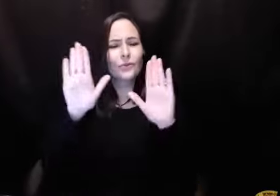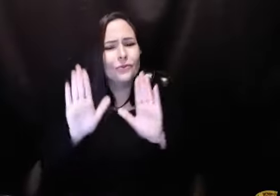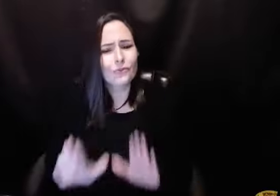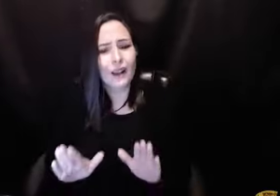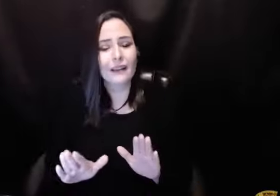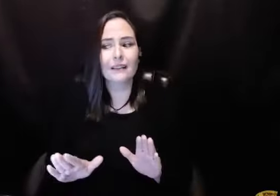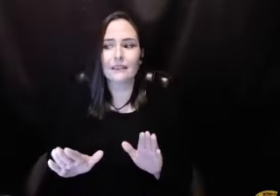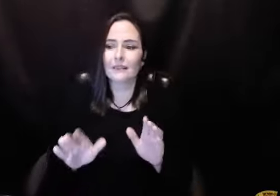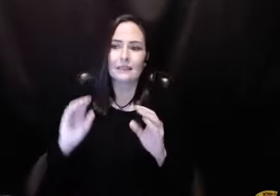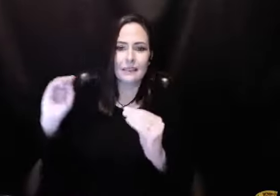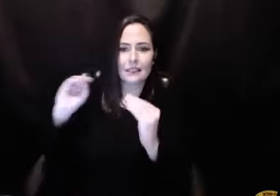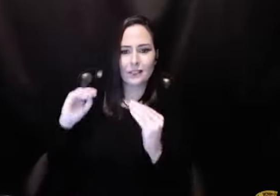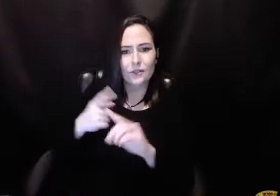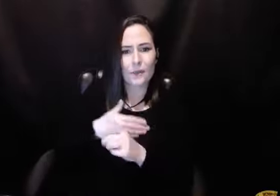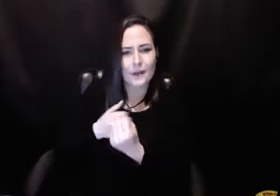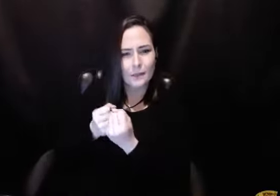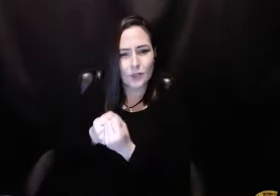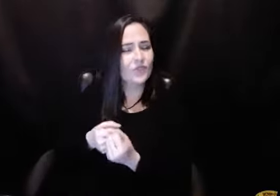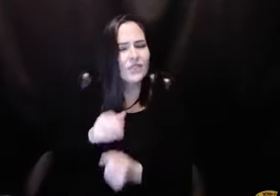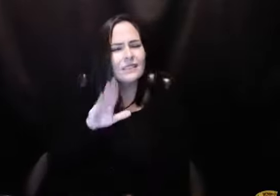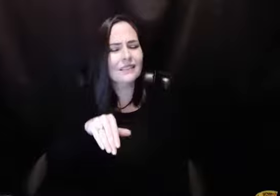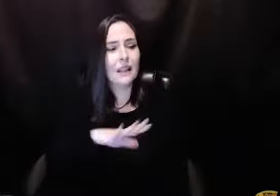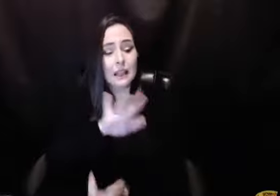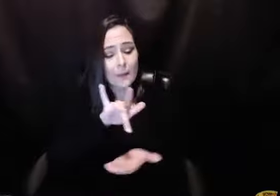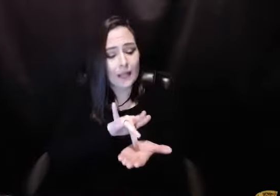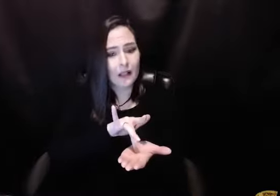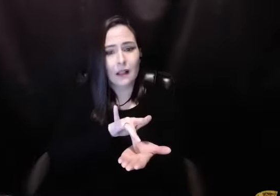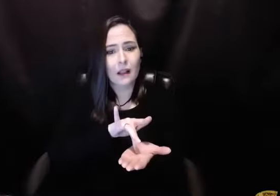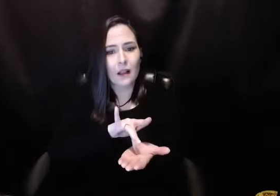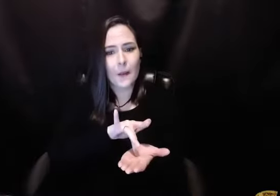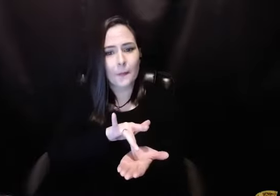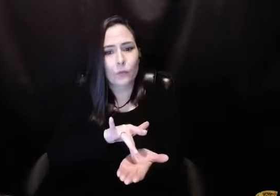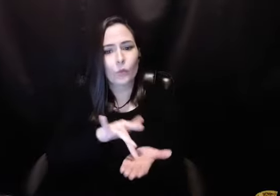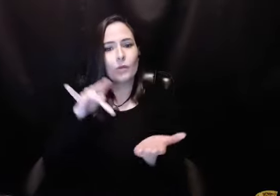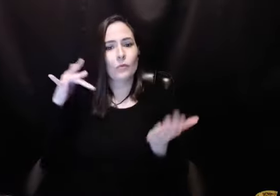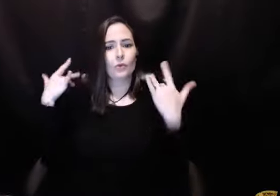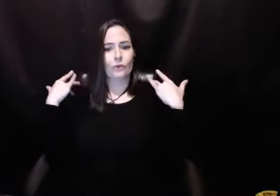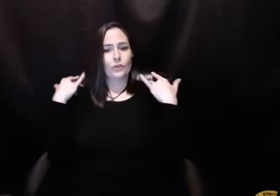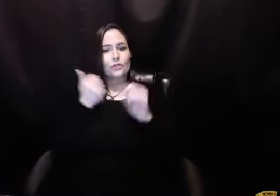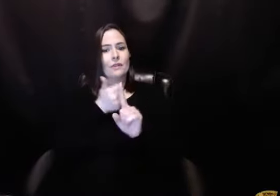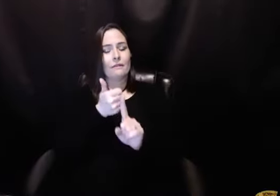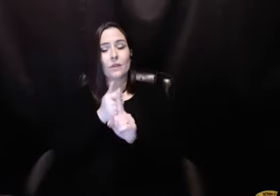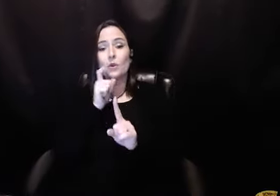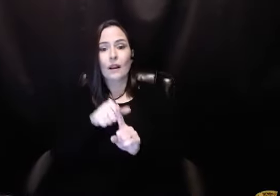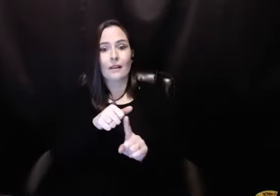what a brilliant, what a brilliant spiritual instruction for recovery my sponsor gave me. Get out of the middle.